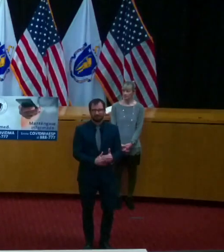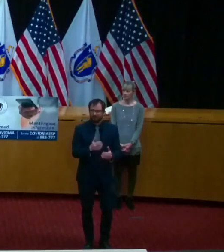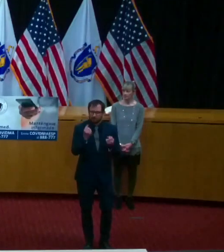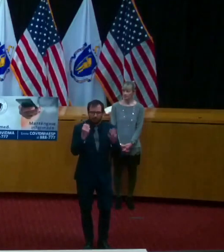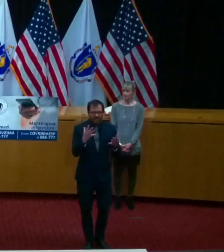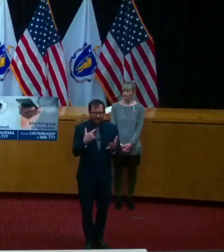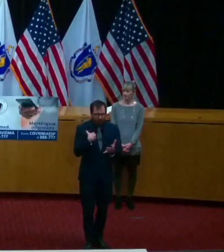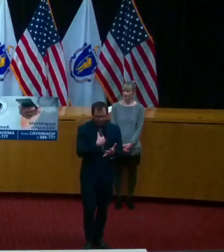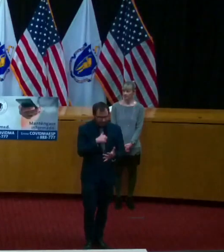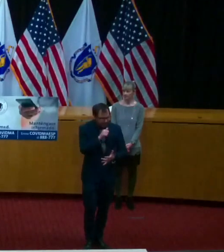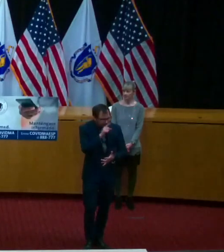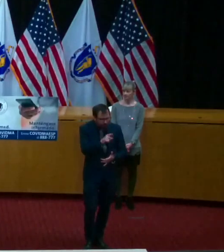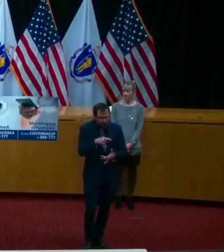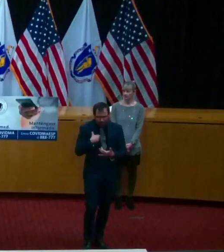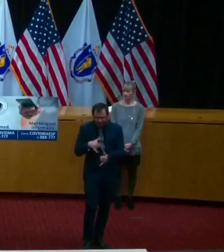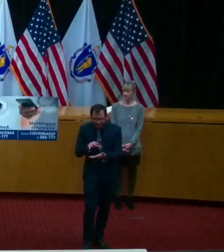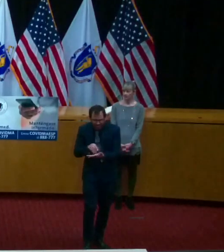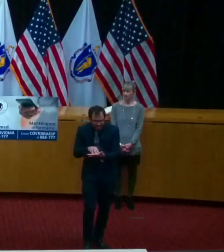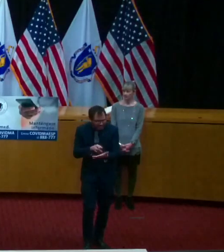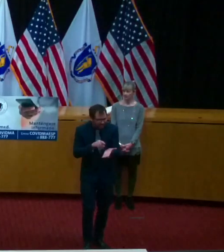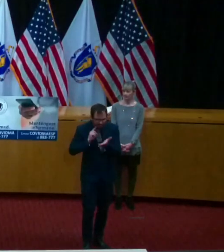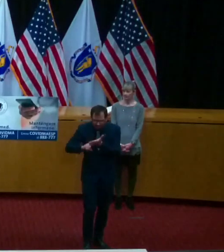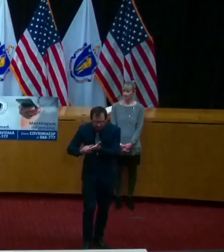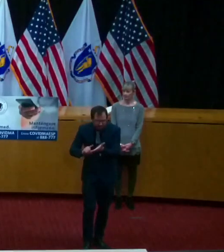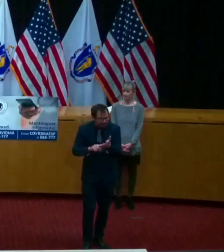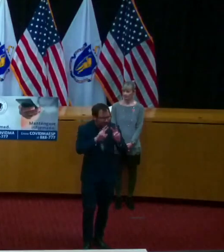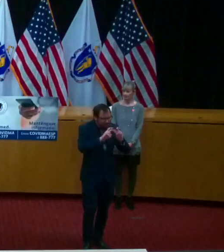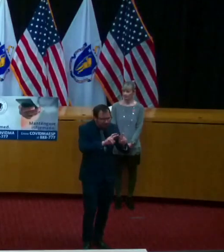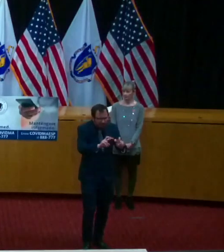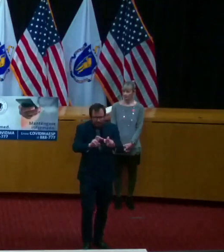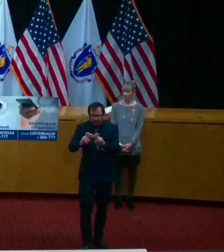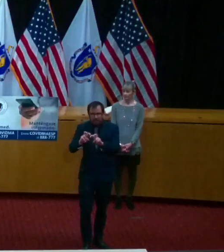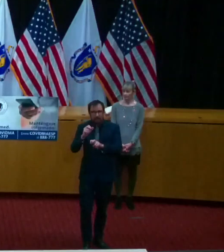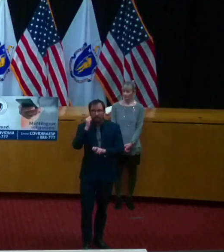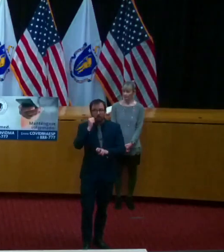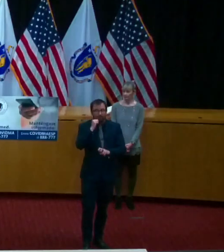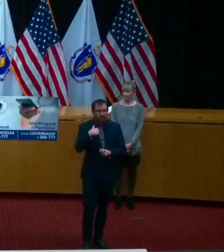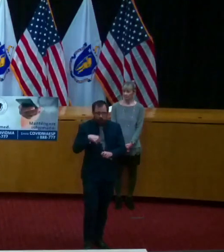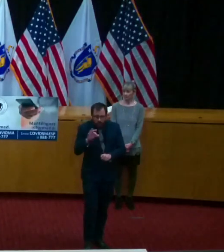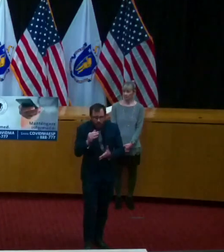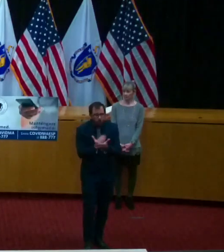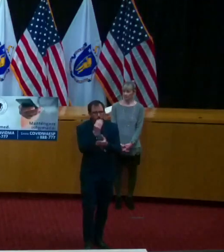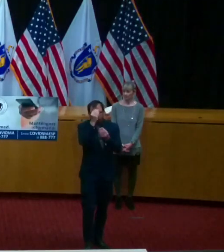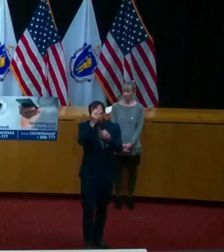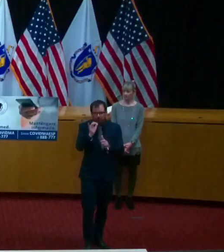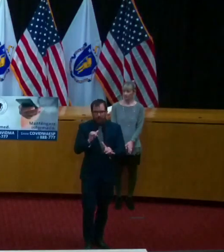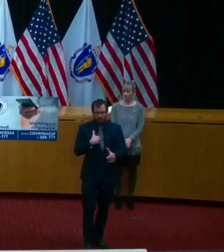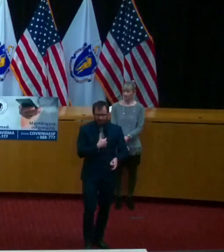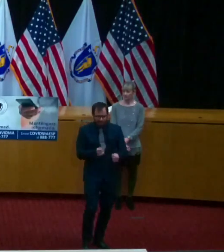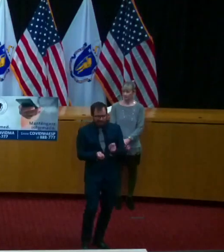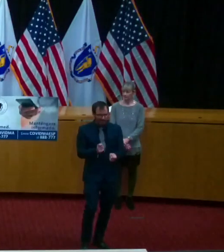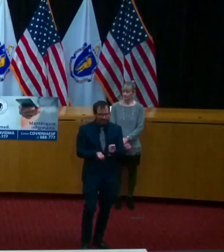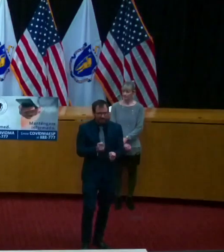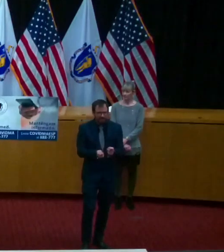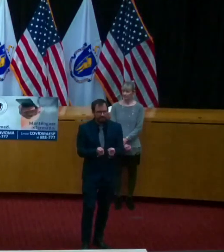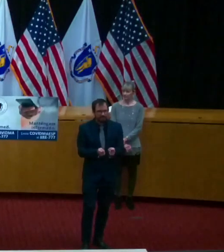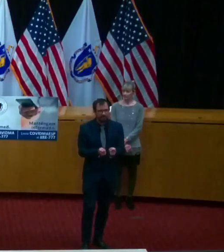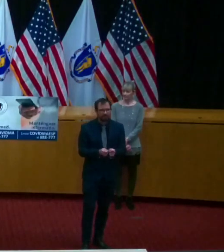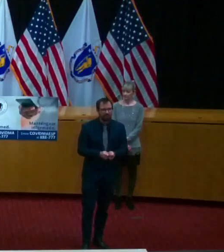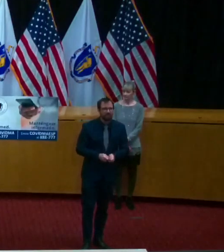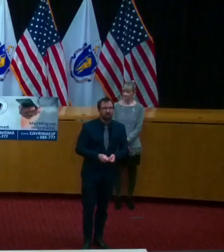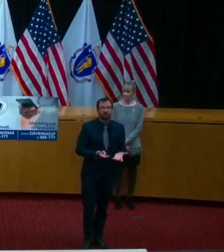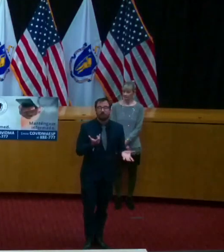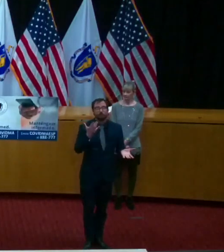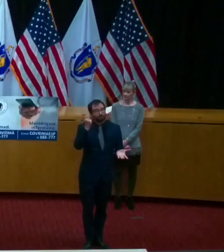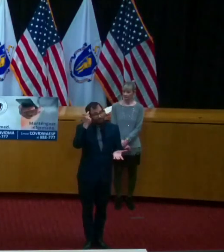epidemiologists are learning more every day but what we do know is that there's no cure there's no vaccine and